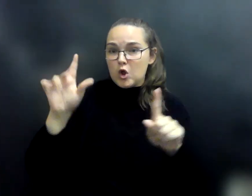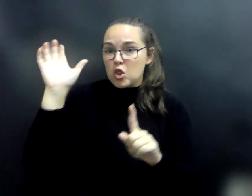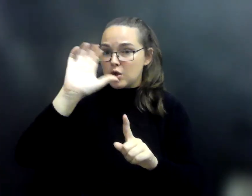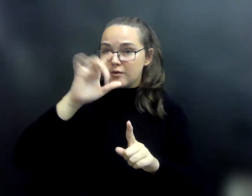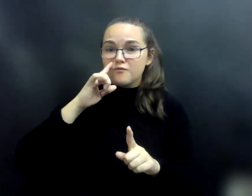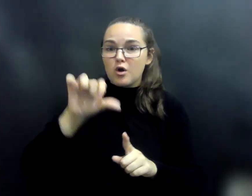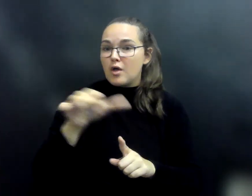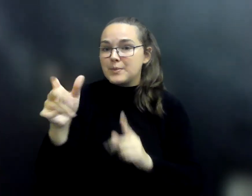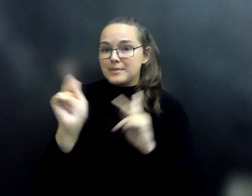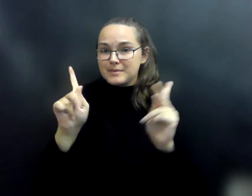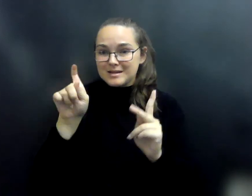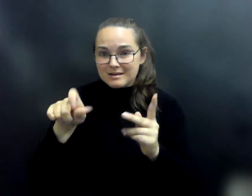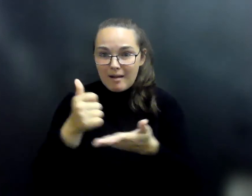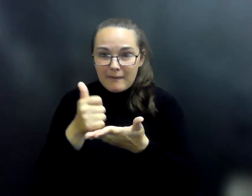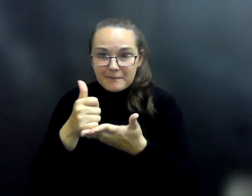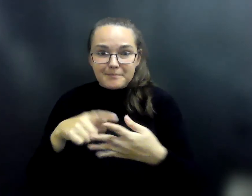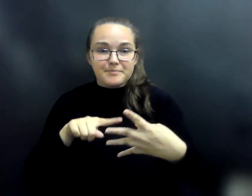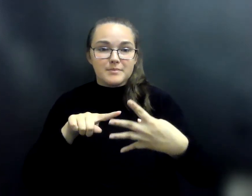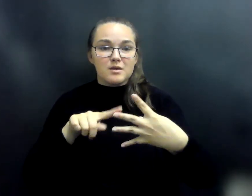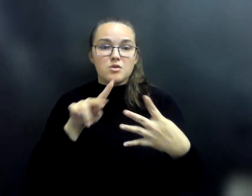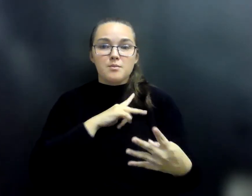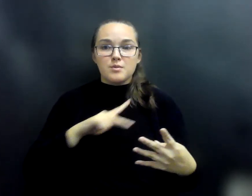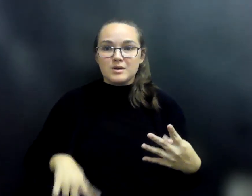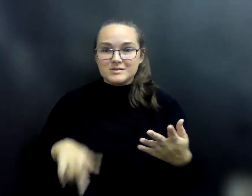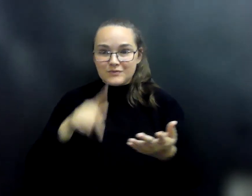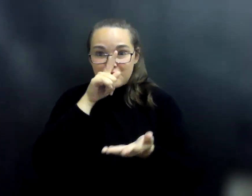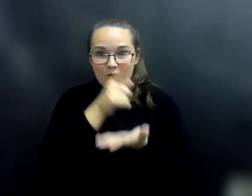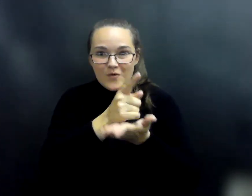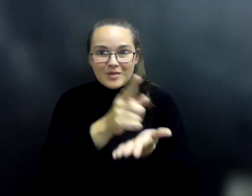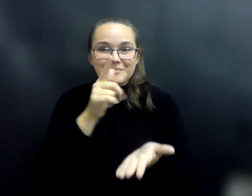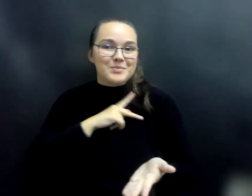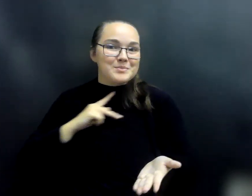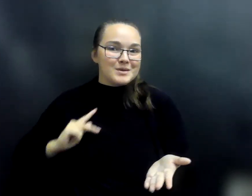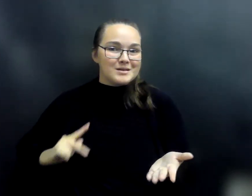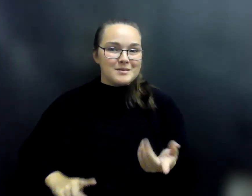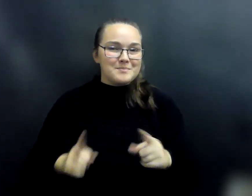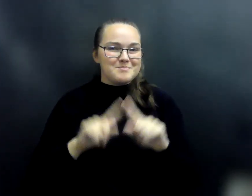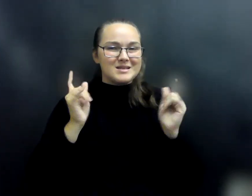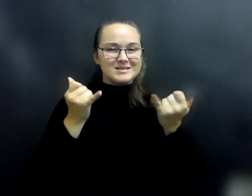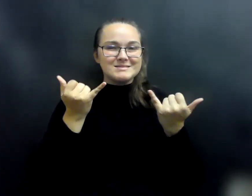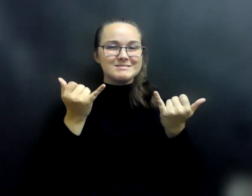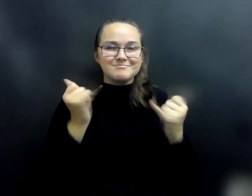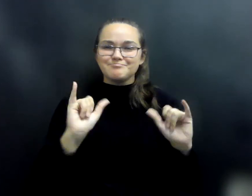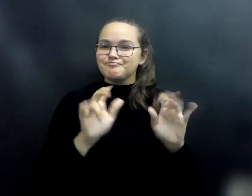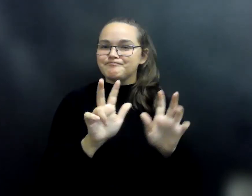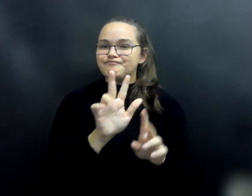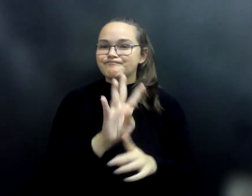need help. B. The prince falls in love with the princess, but he still travels with his three friends.